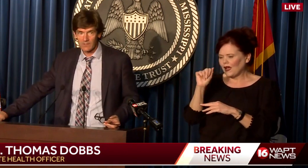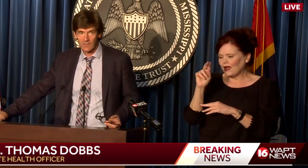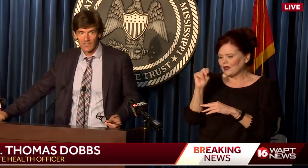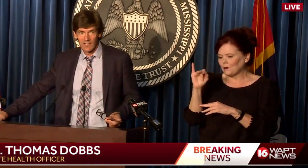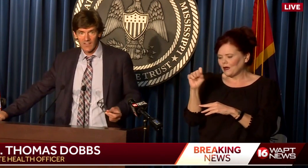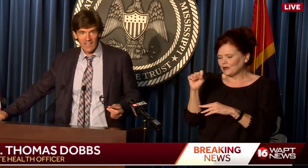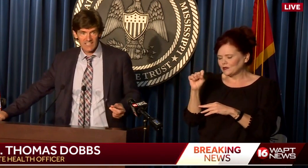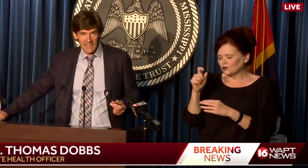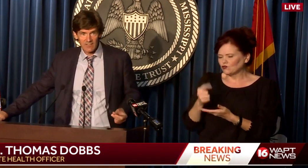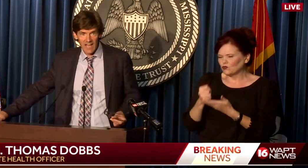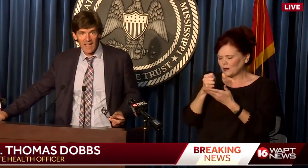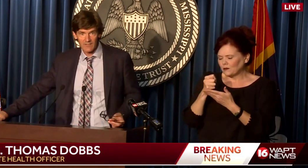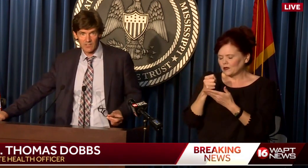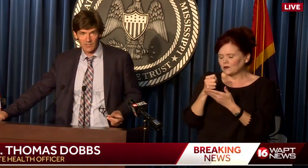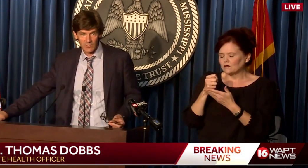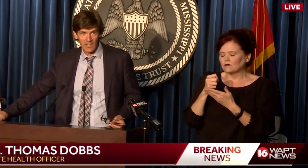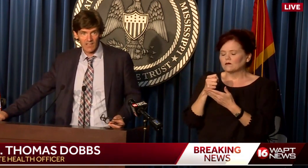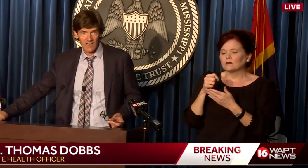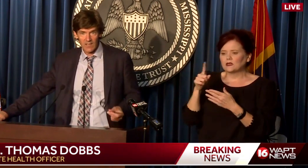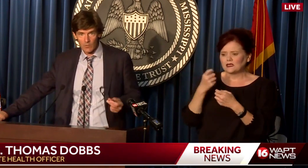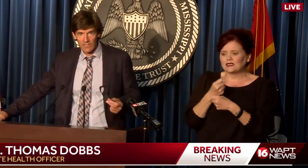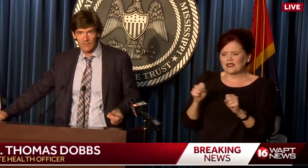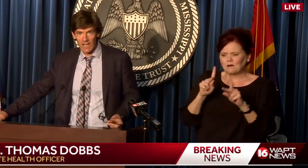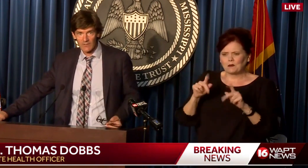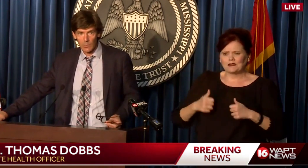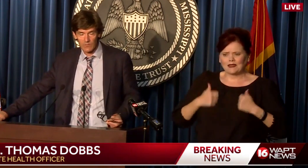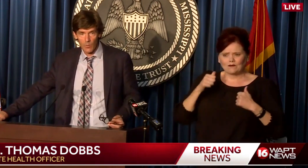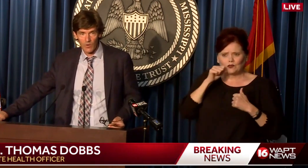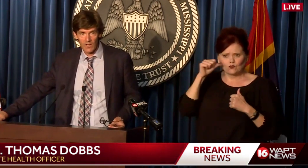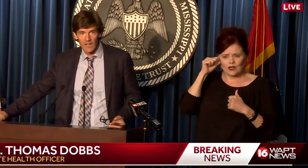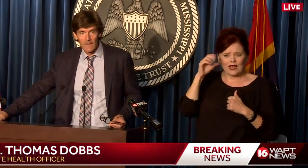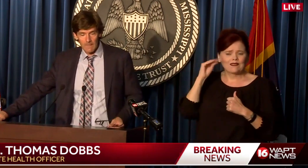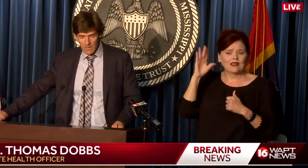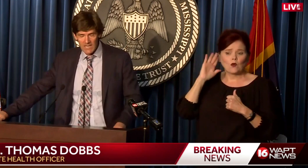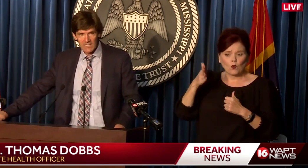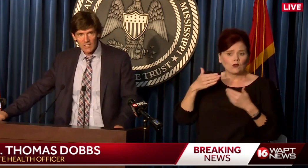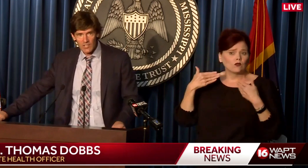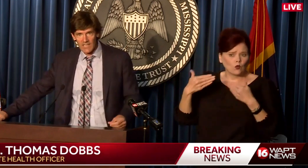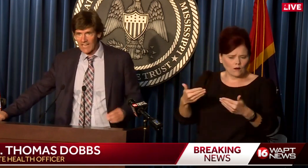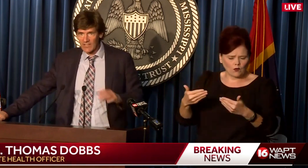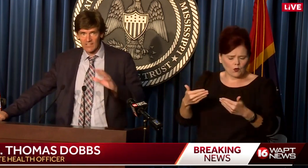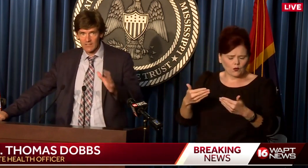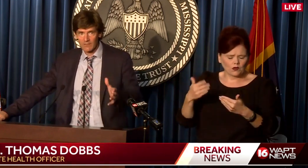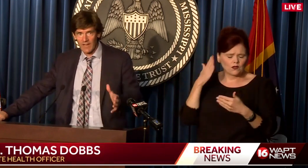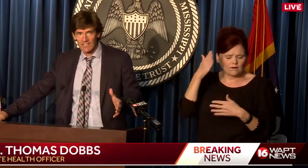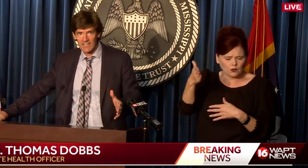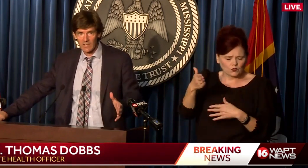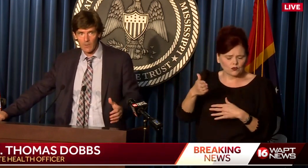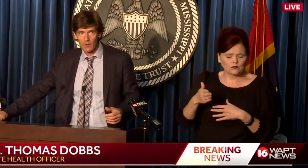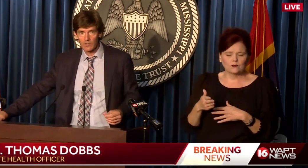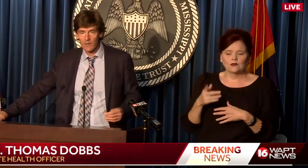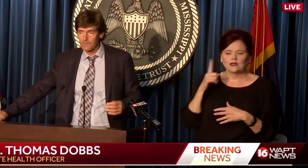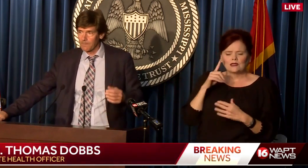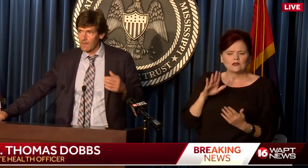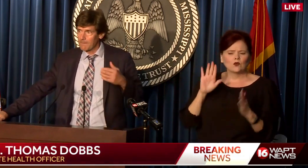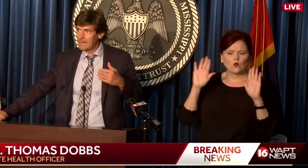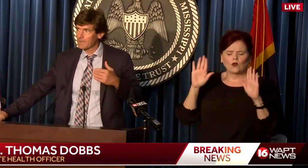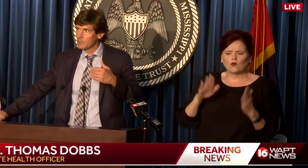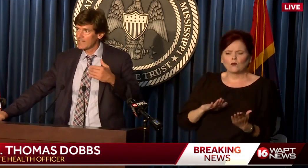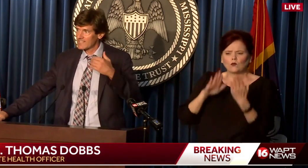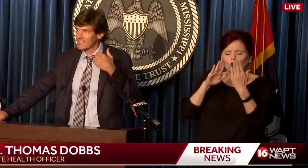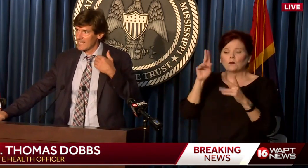tested positive. They saved lives yesterday, and they will save lives going forward. But in addition, and I think this is a fantastic approach,